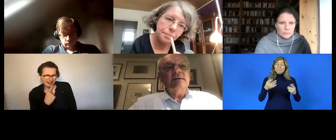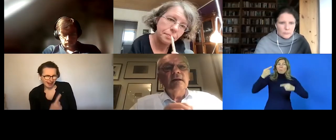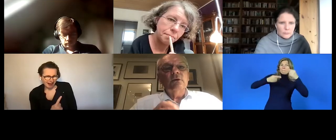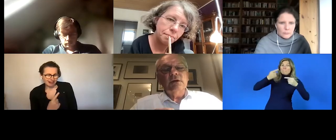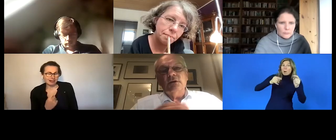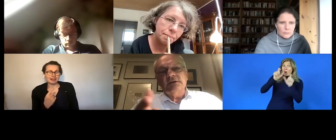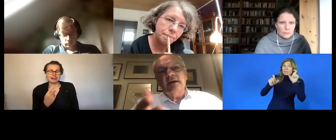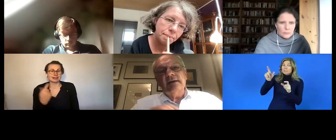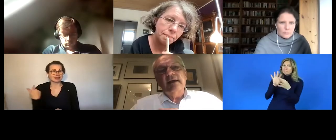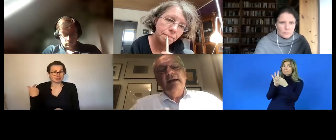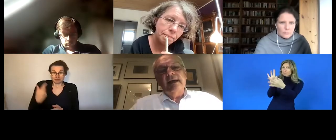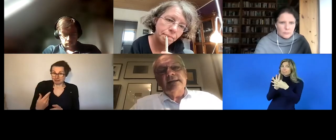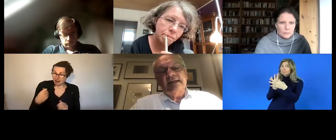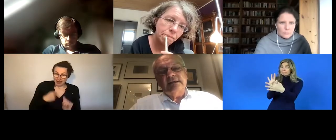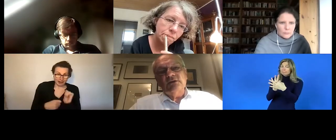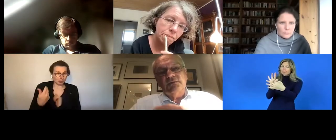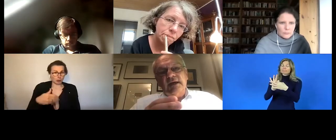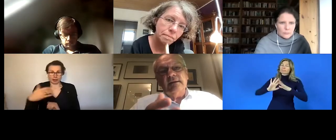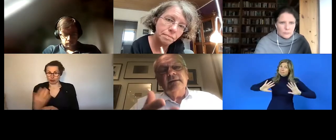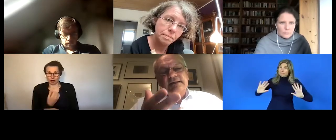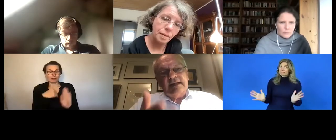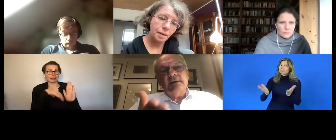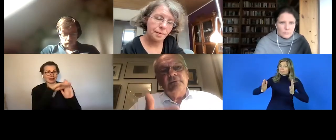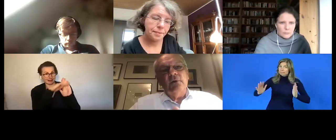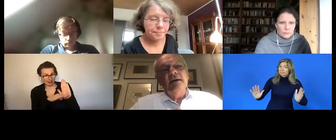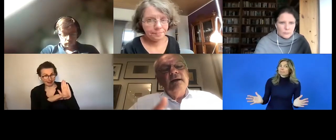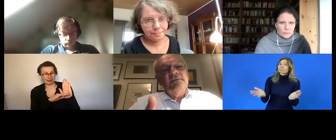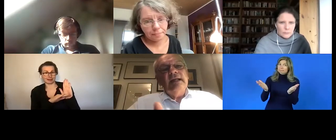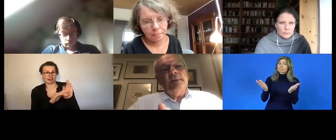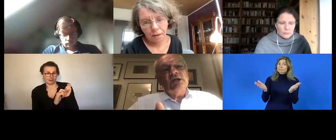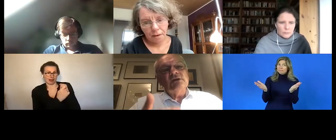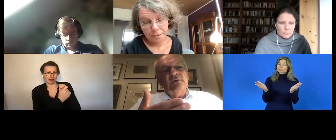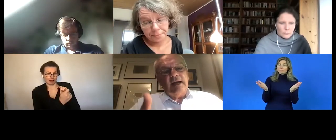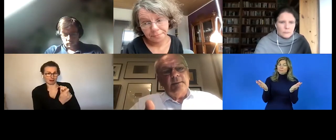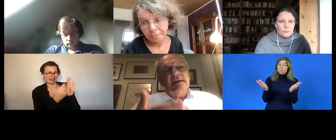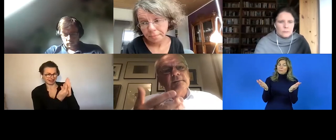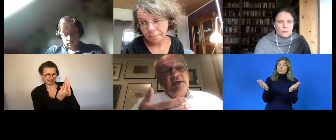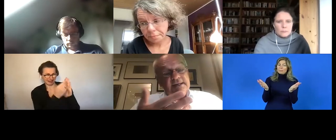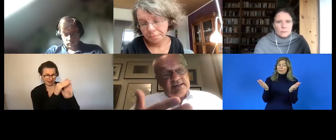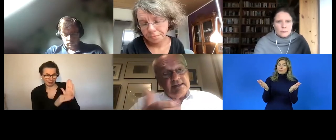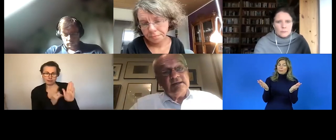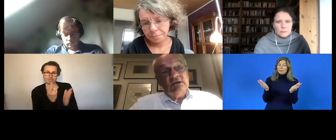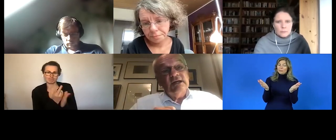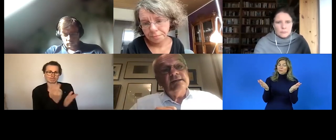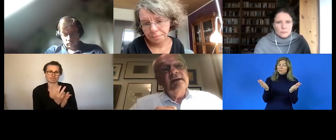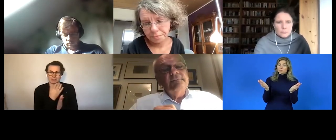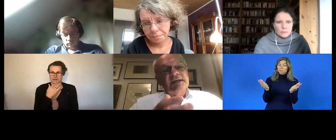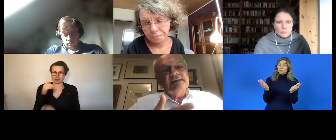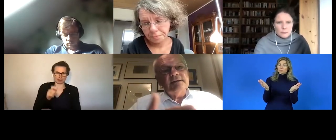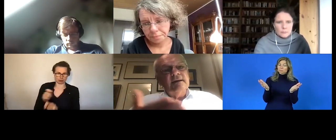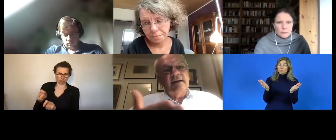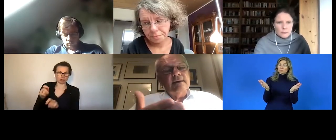um promote um uh living conditions for um